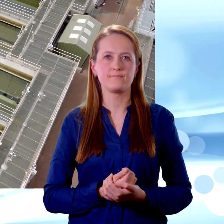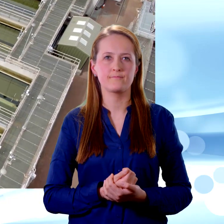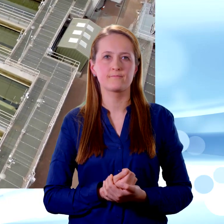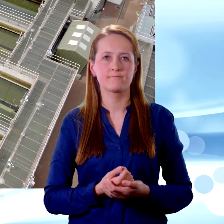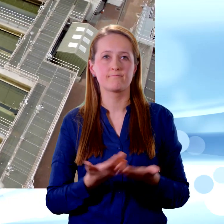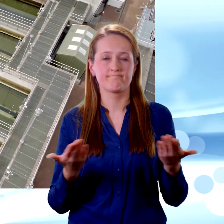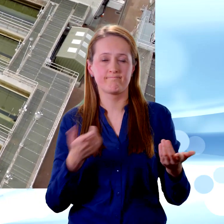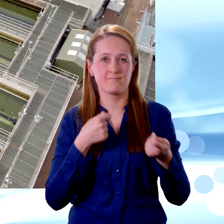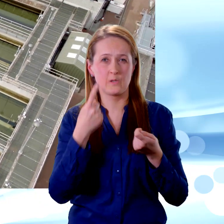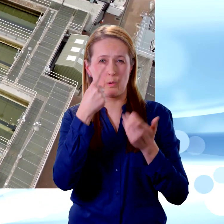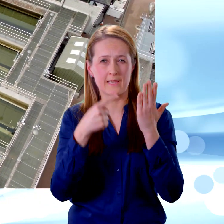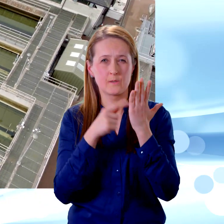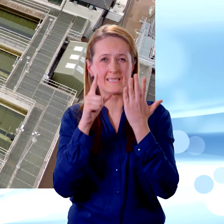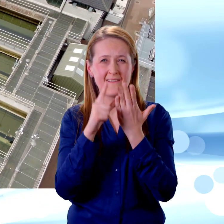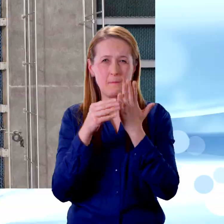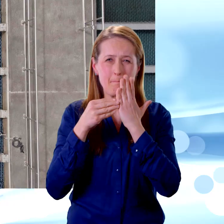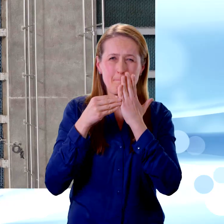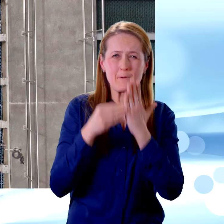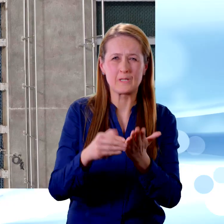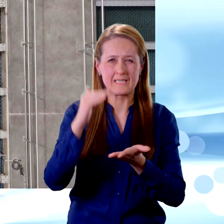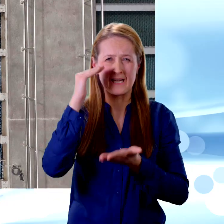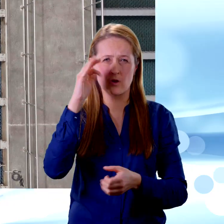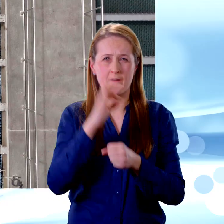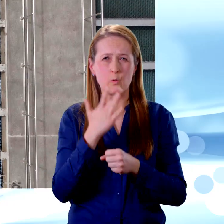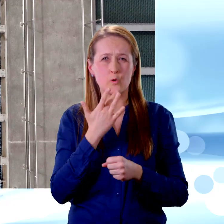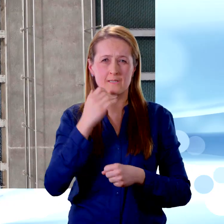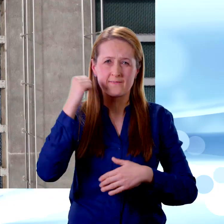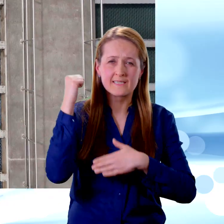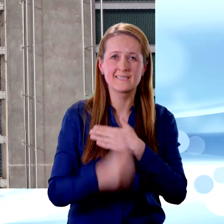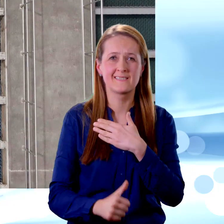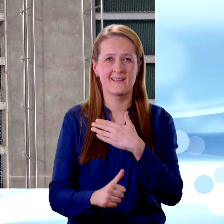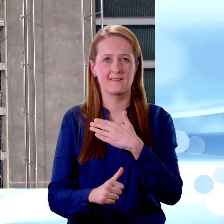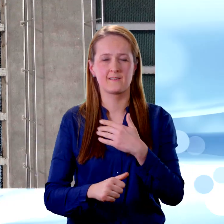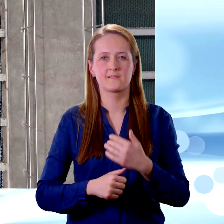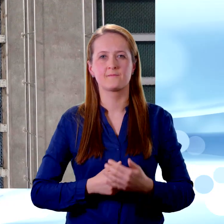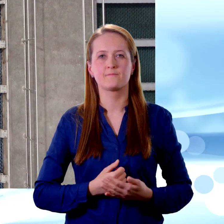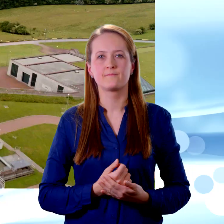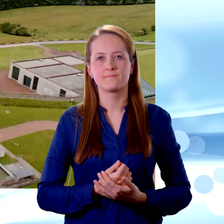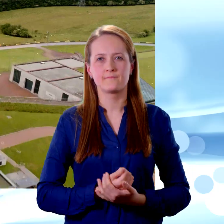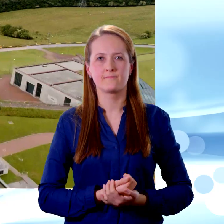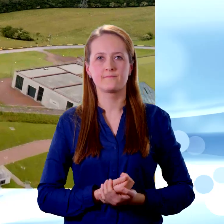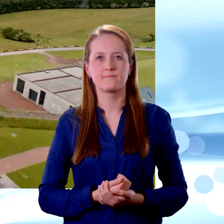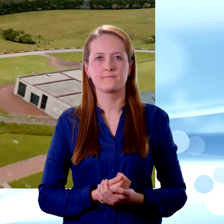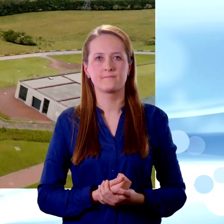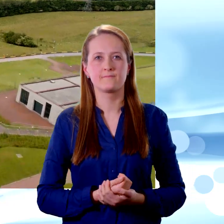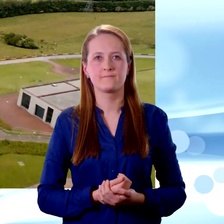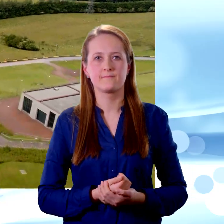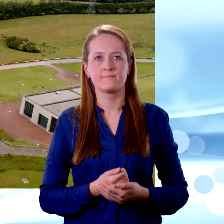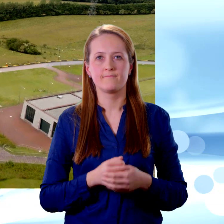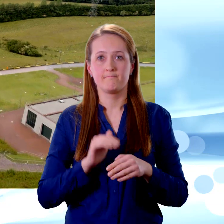In fact, we treat 1.7 billion litres of water every day before delivering it to homes